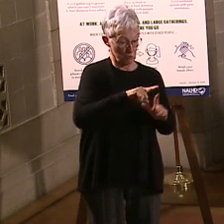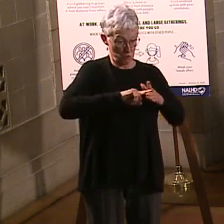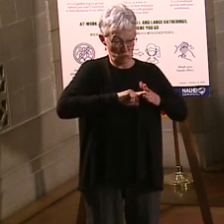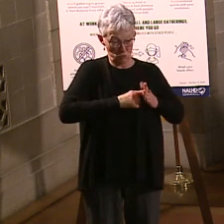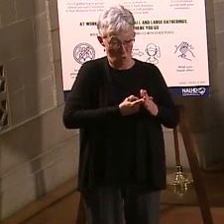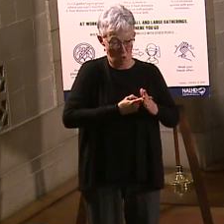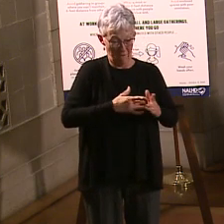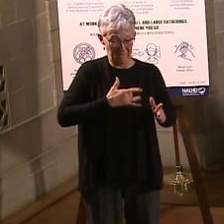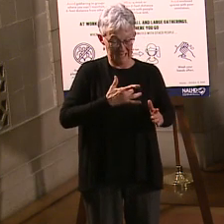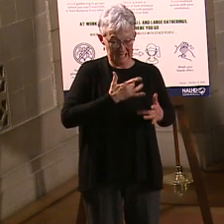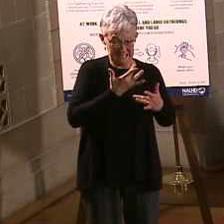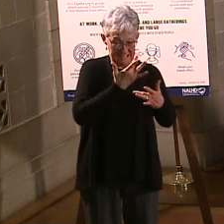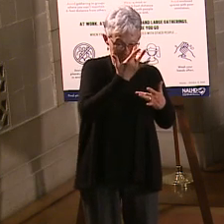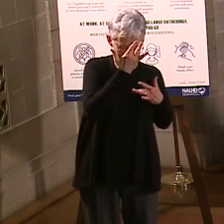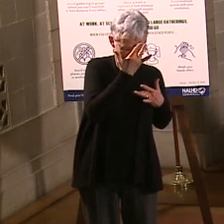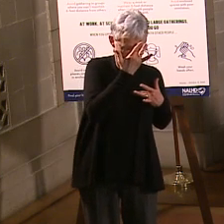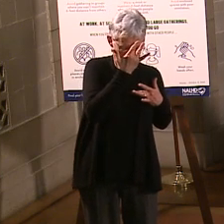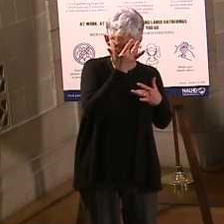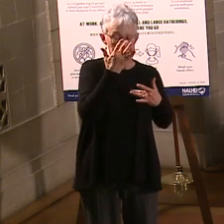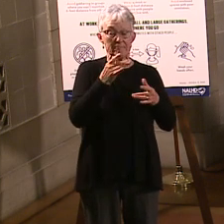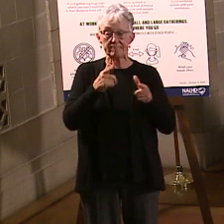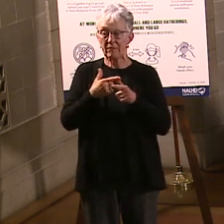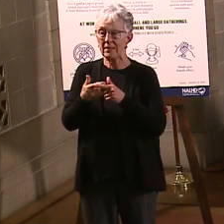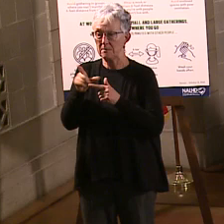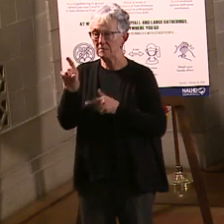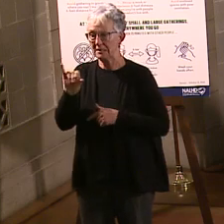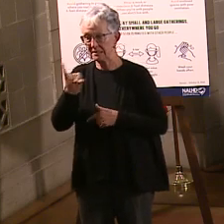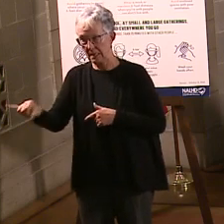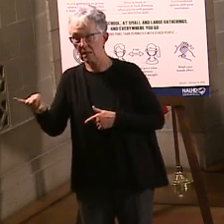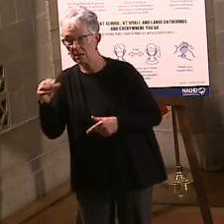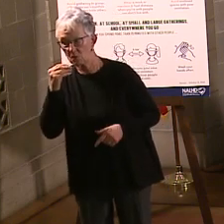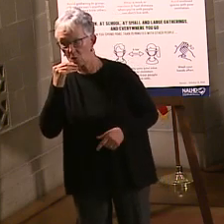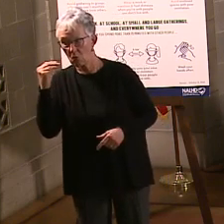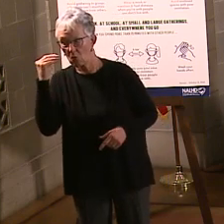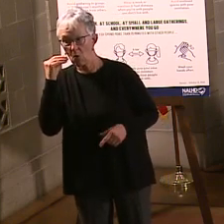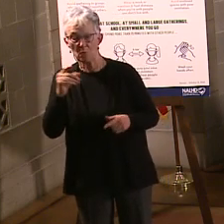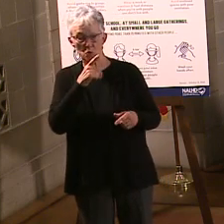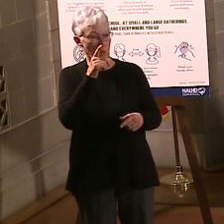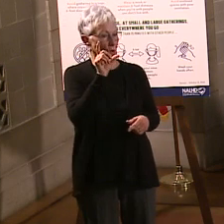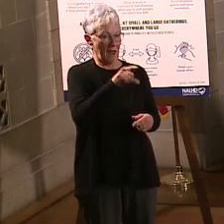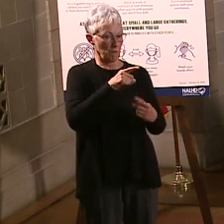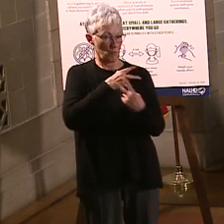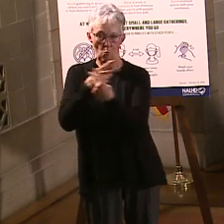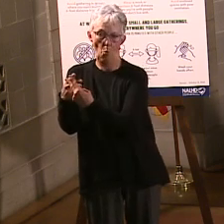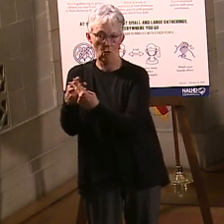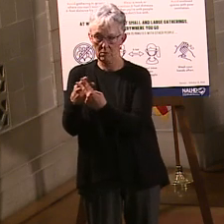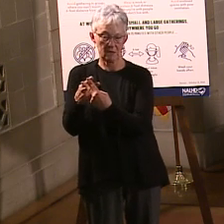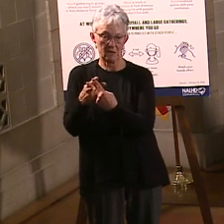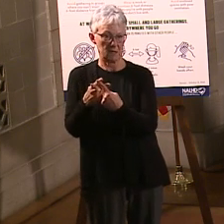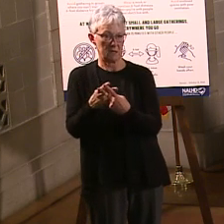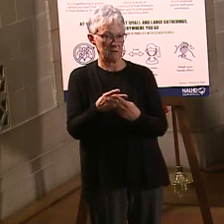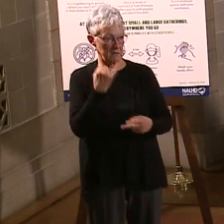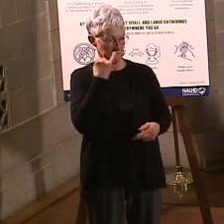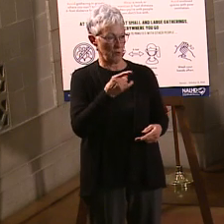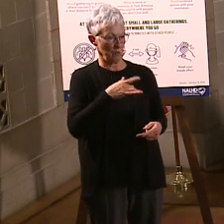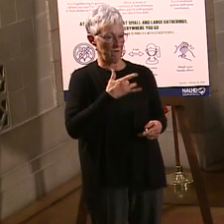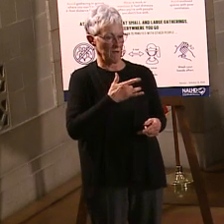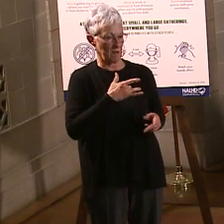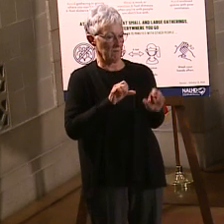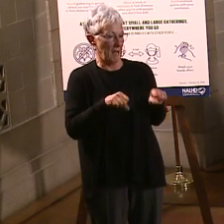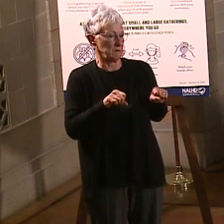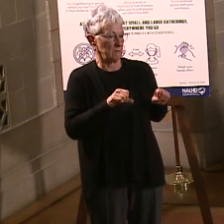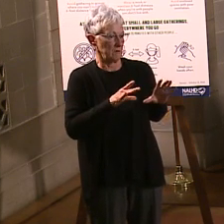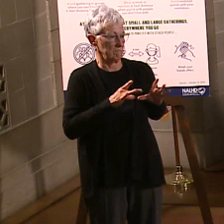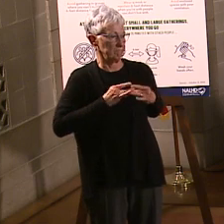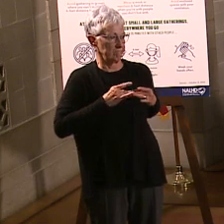monitor. You won't have to quarantine, but you will have to self monitor, which means wearing that mask every time you go out. This is also similar to the policy we